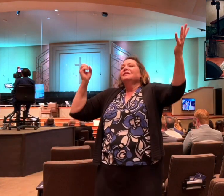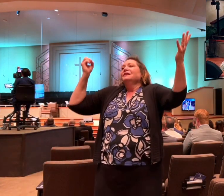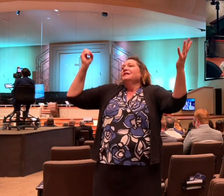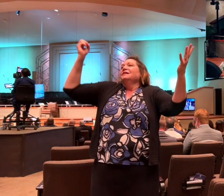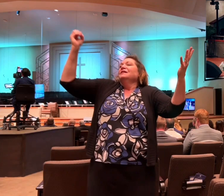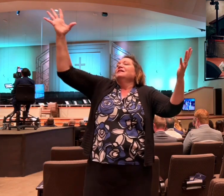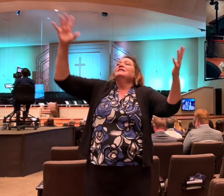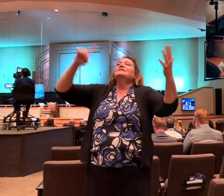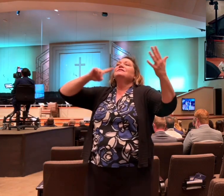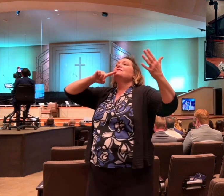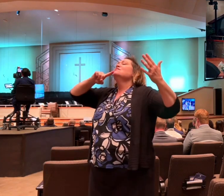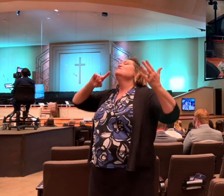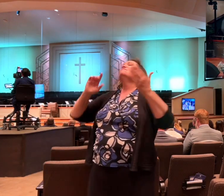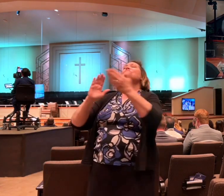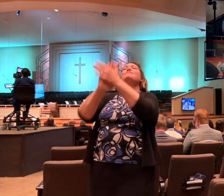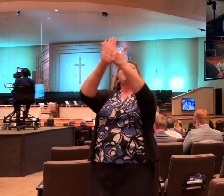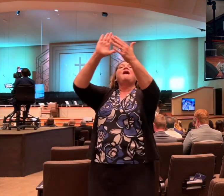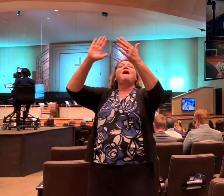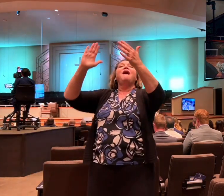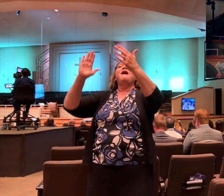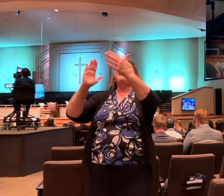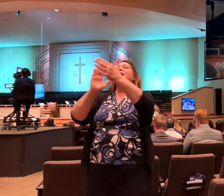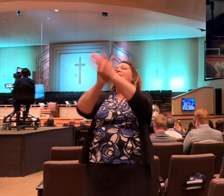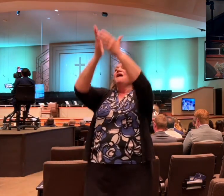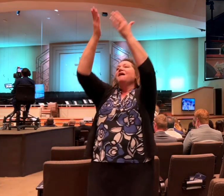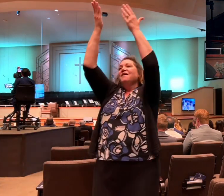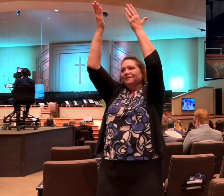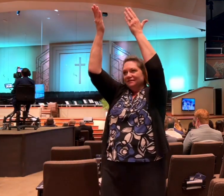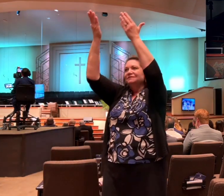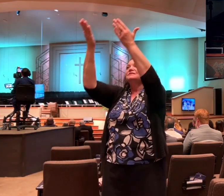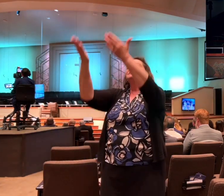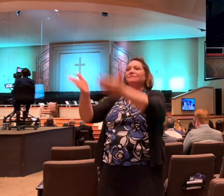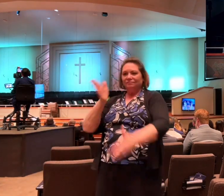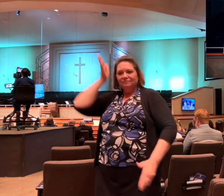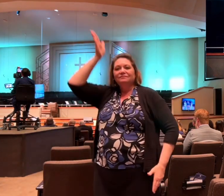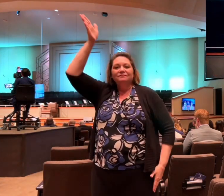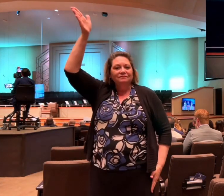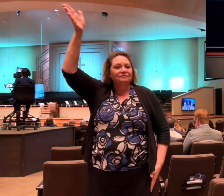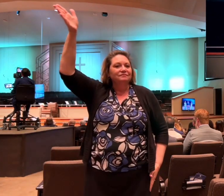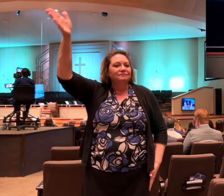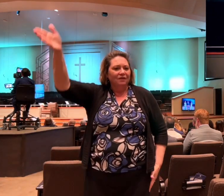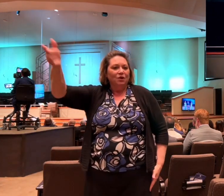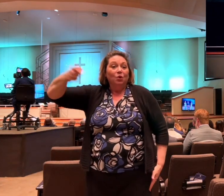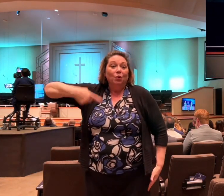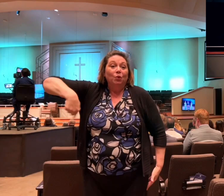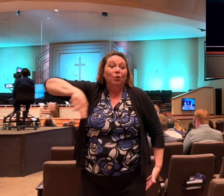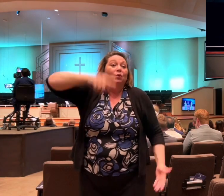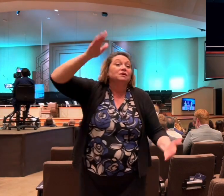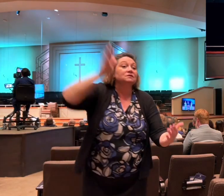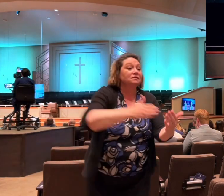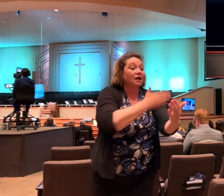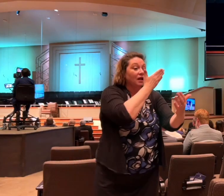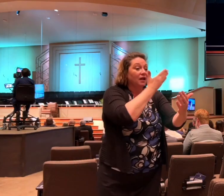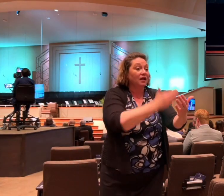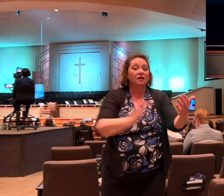With every hand raised. Singing glory